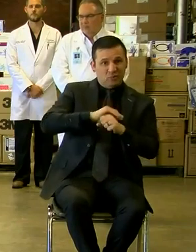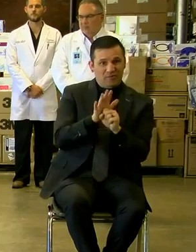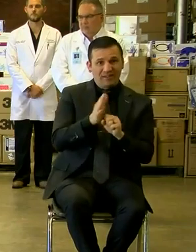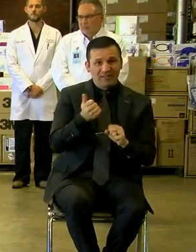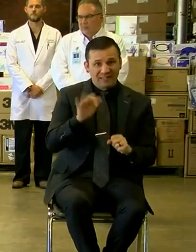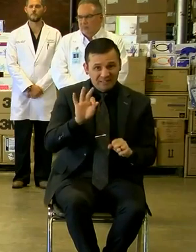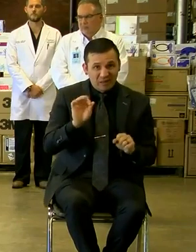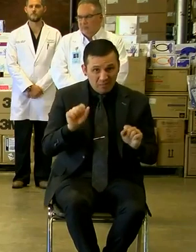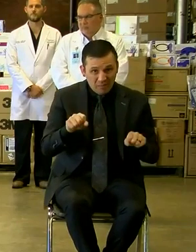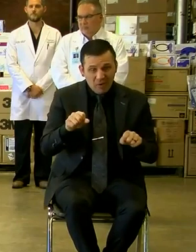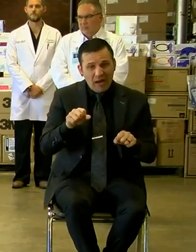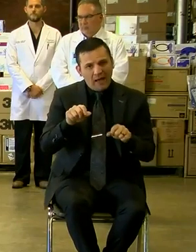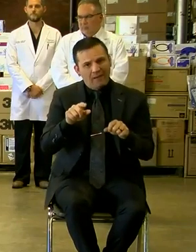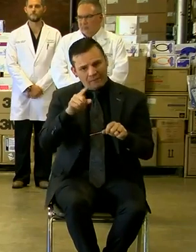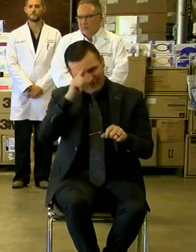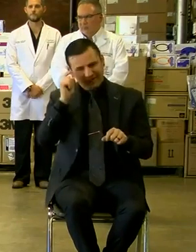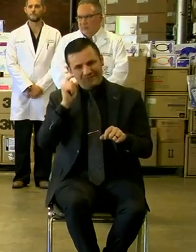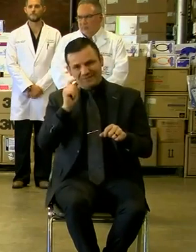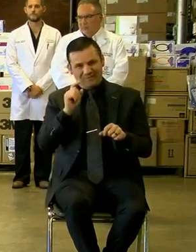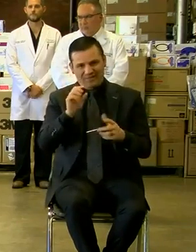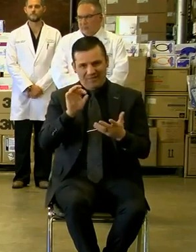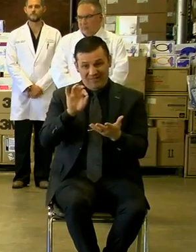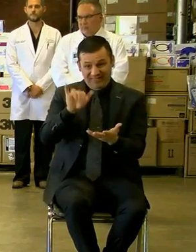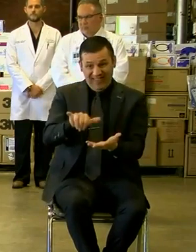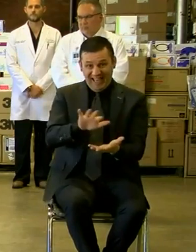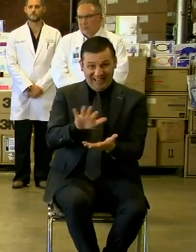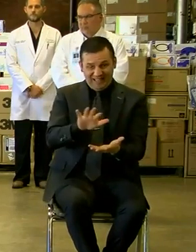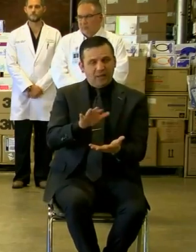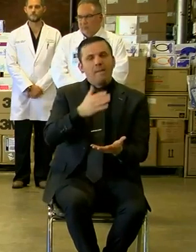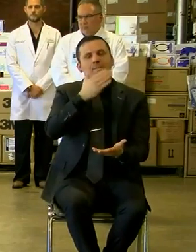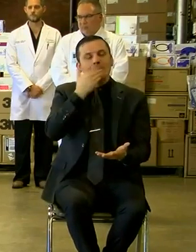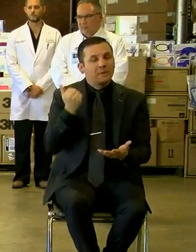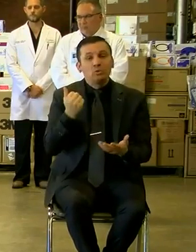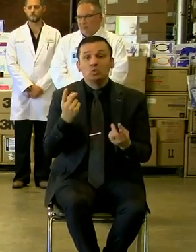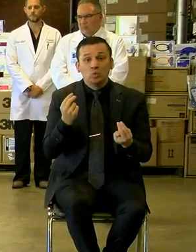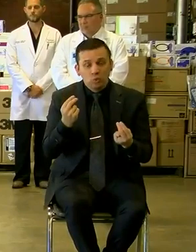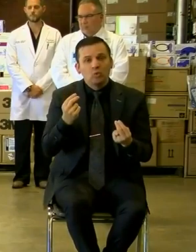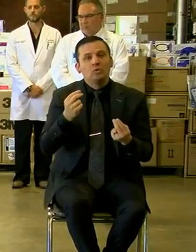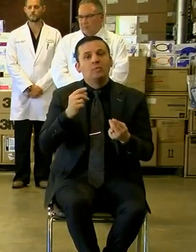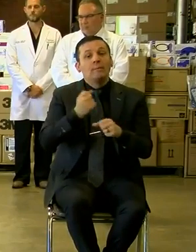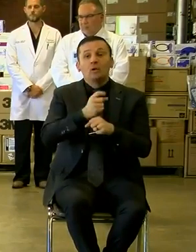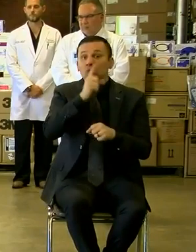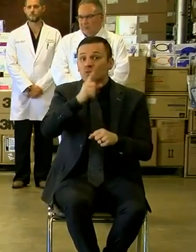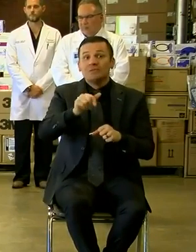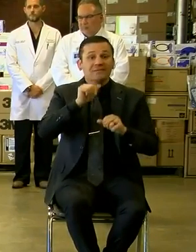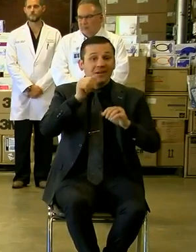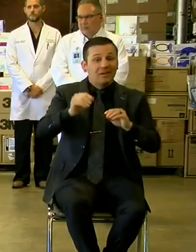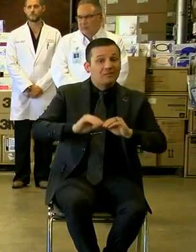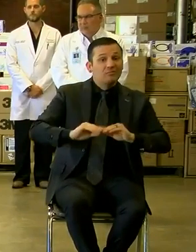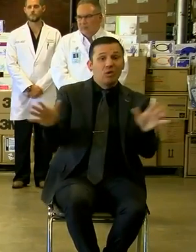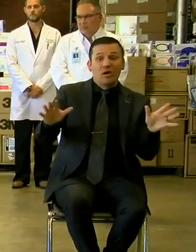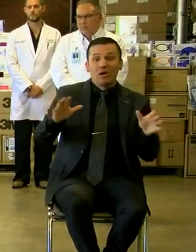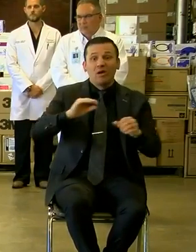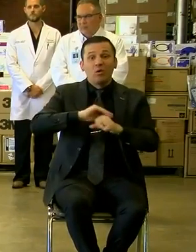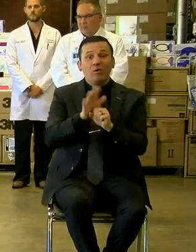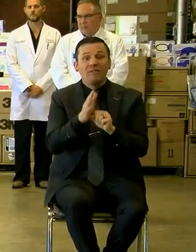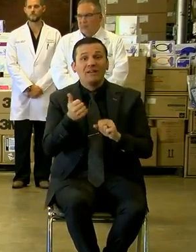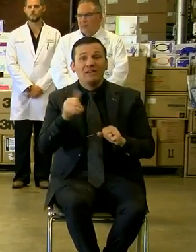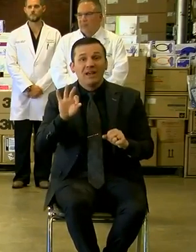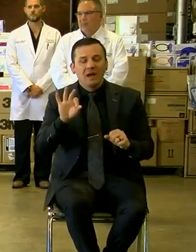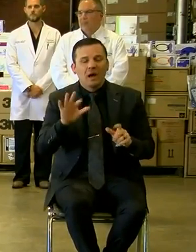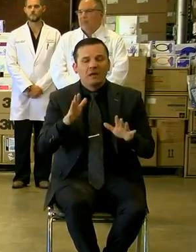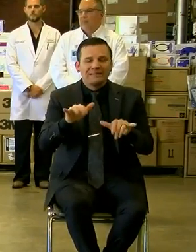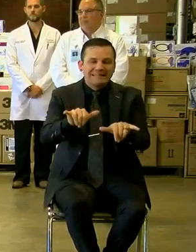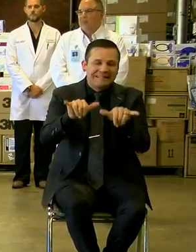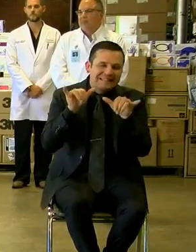-19. As a result, the best thing that you can do to ensure that we are not spreading COVID-19 in the state of Texas is